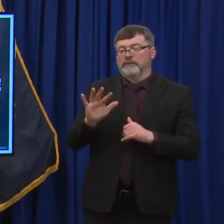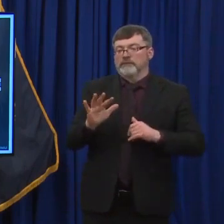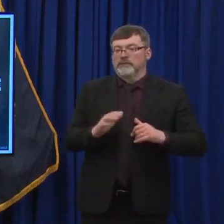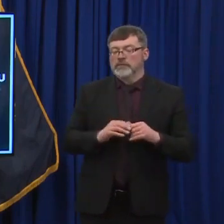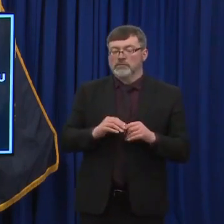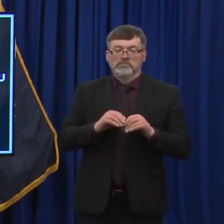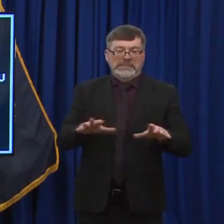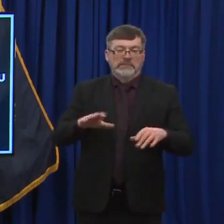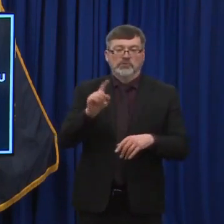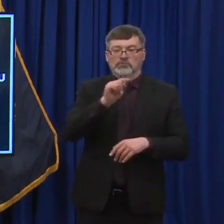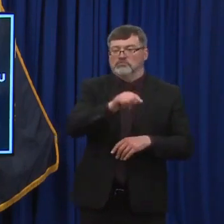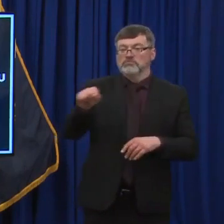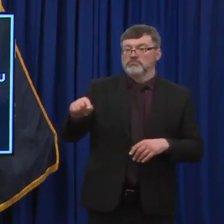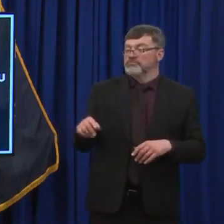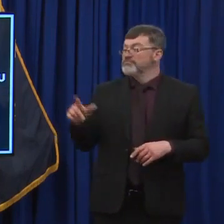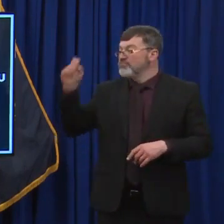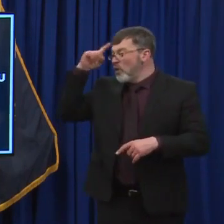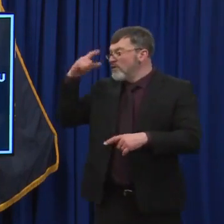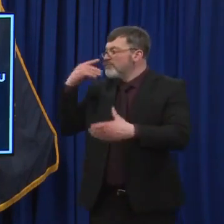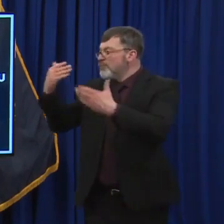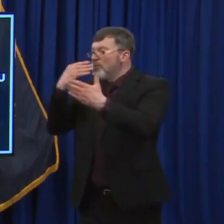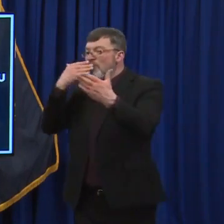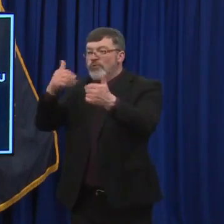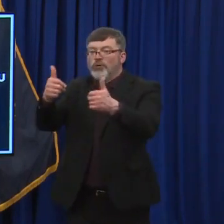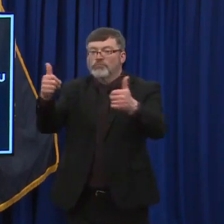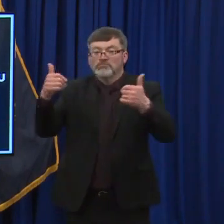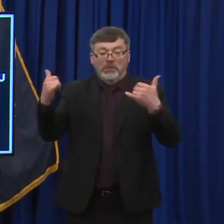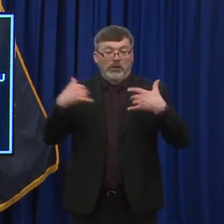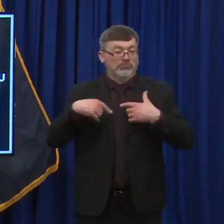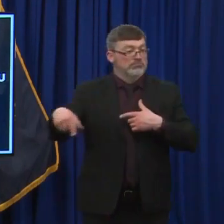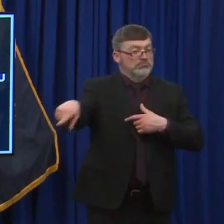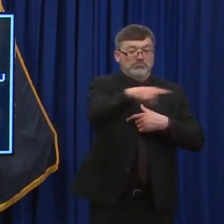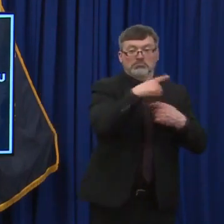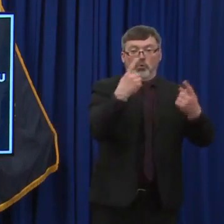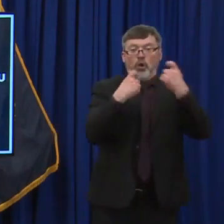Great. Thank you, guys. With that, we can open up for questions.